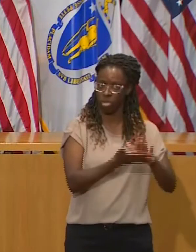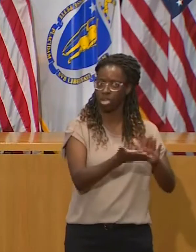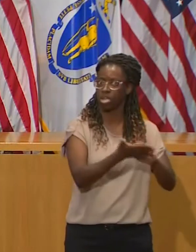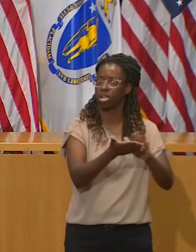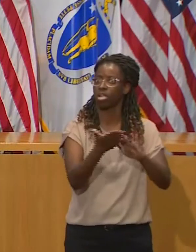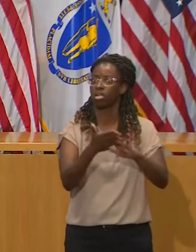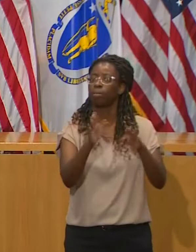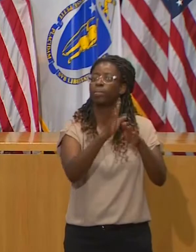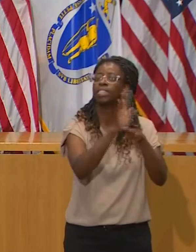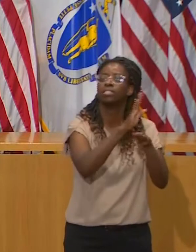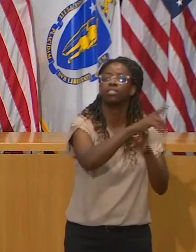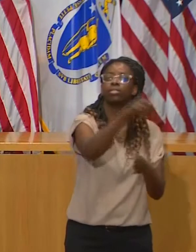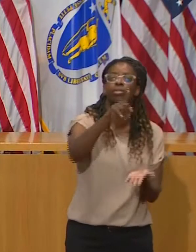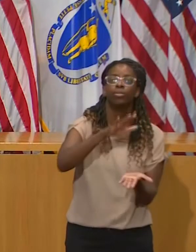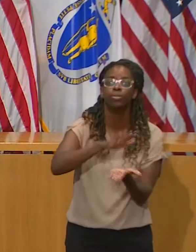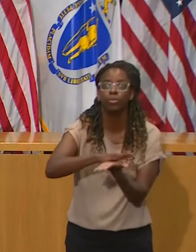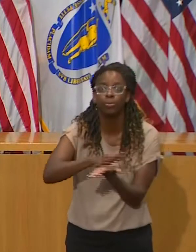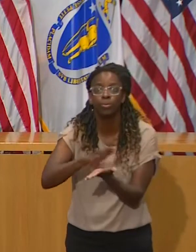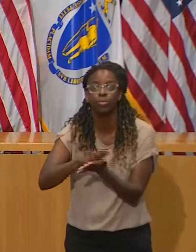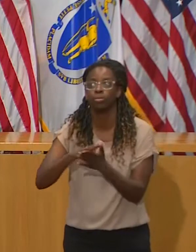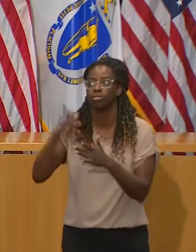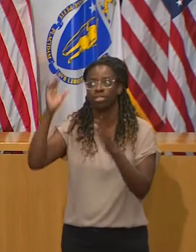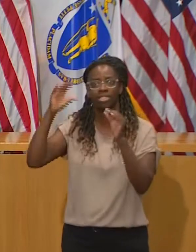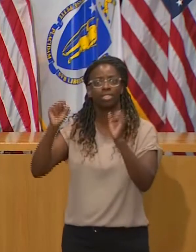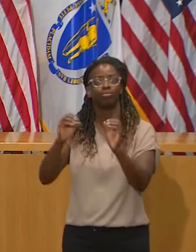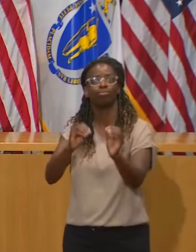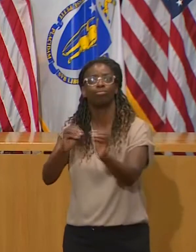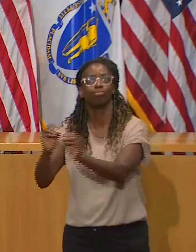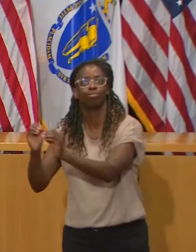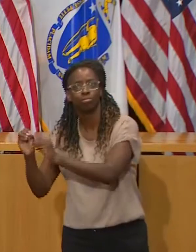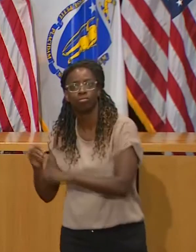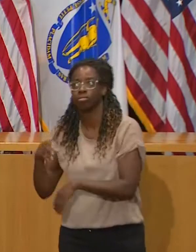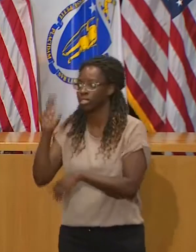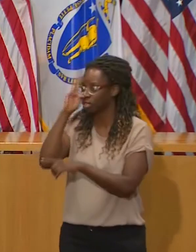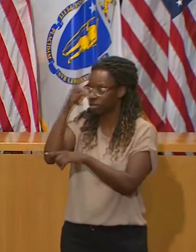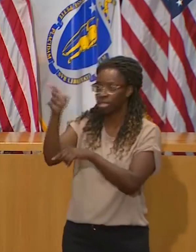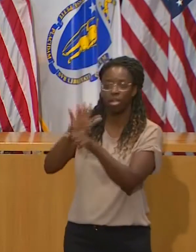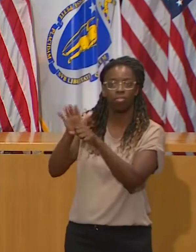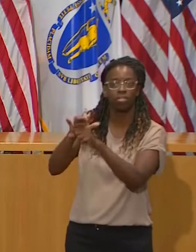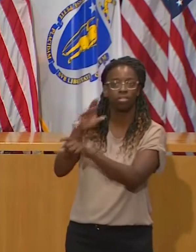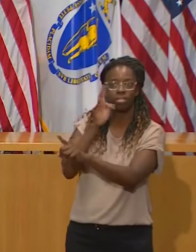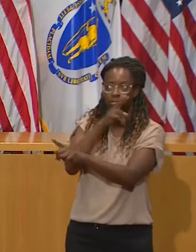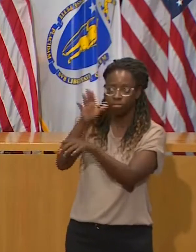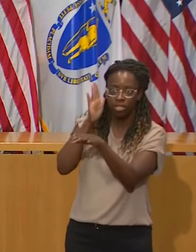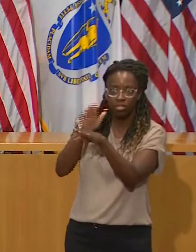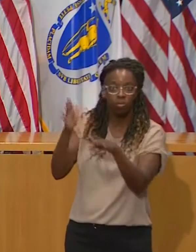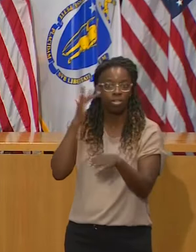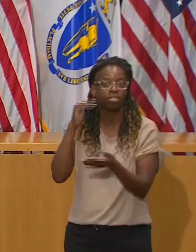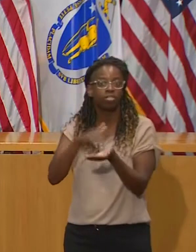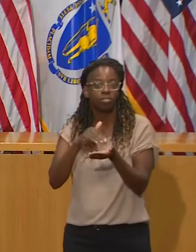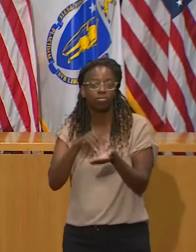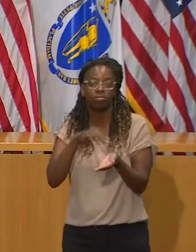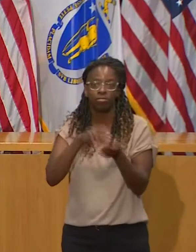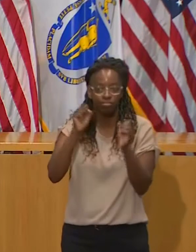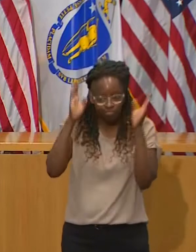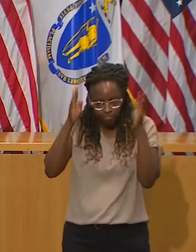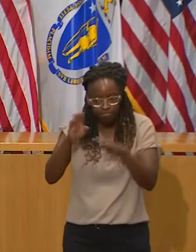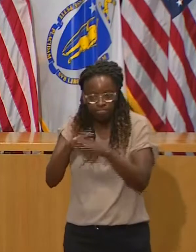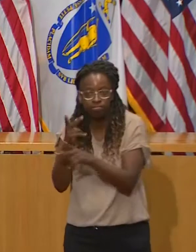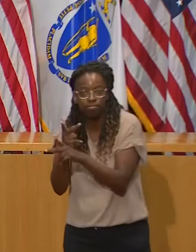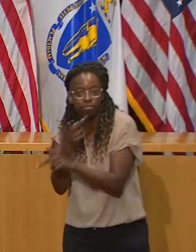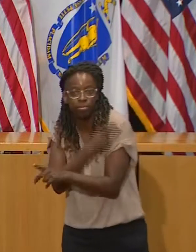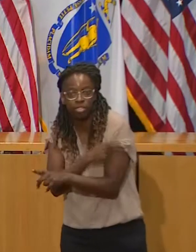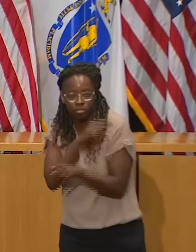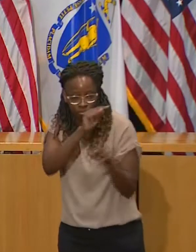has the appropriate capacity to treat all patients. Just as people have been doing their part by wearing a mask in